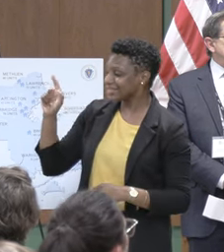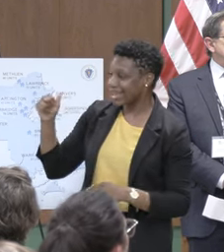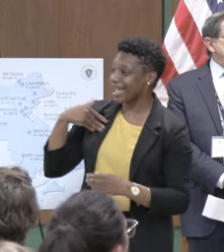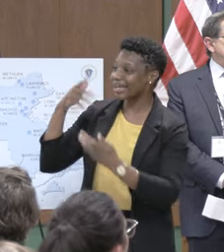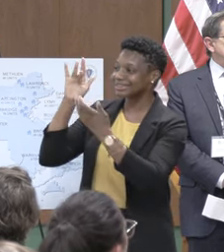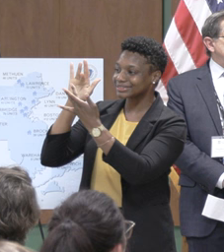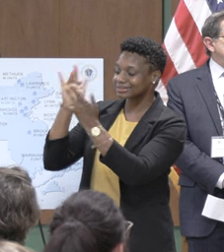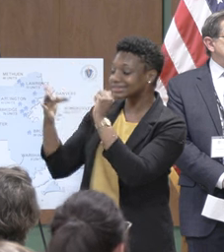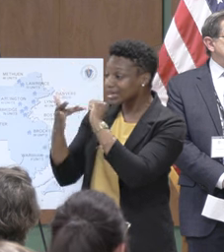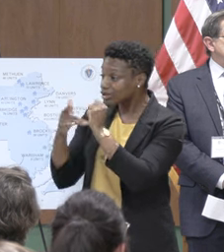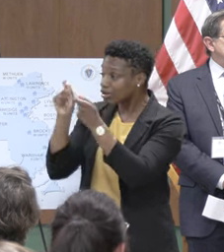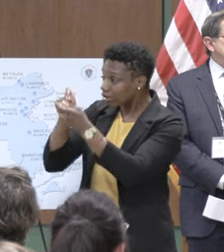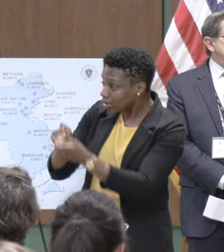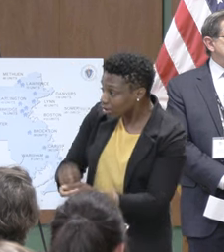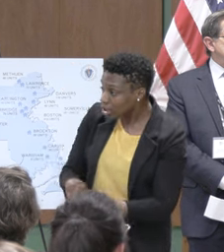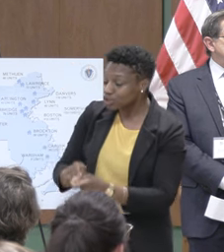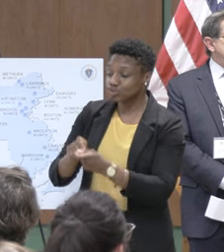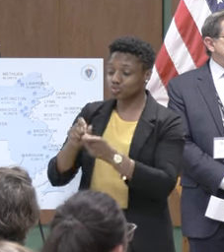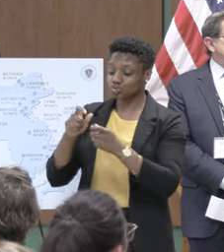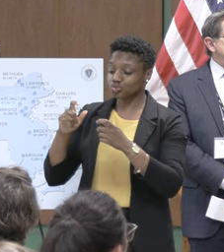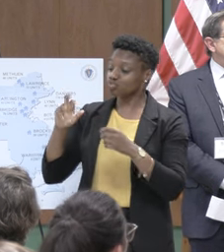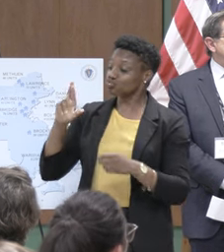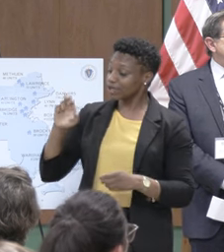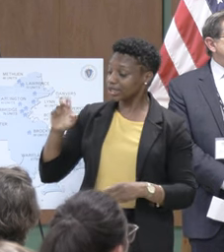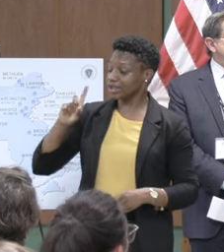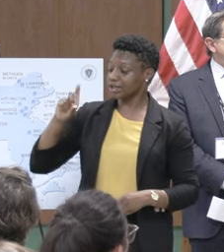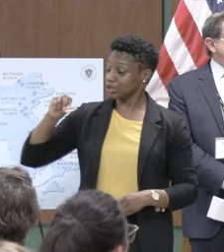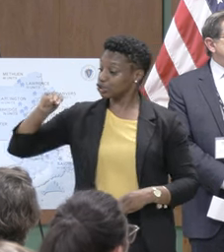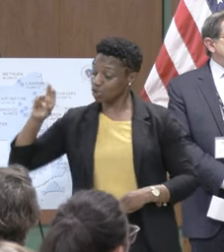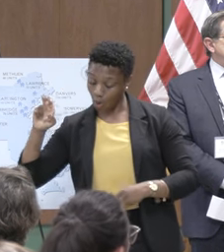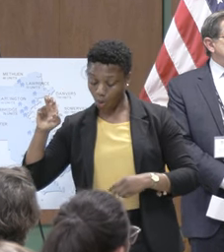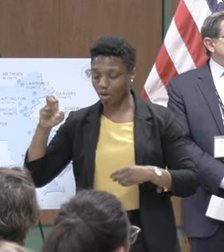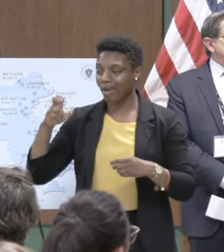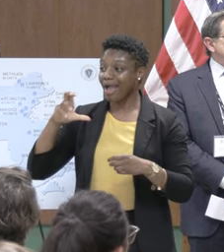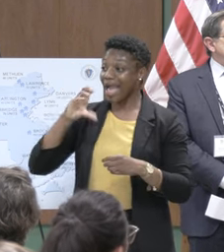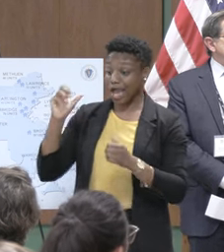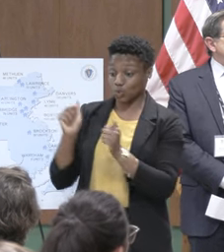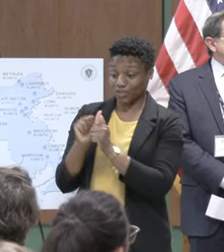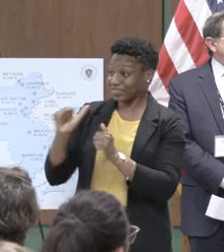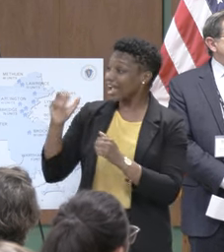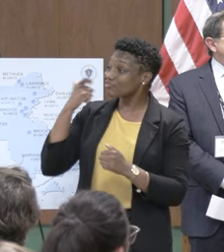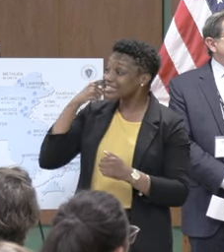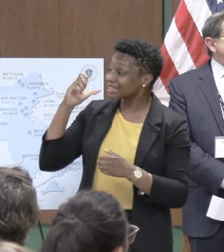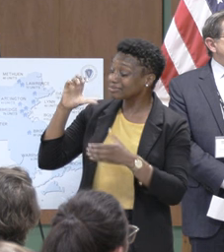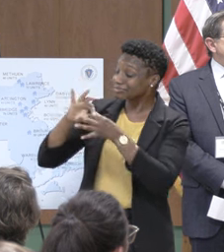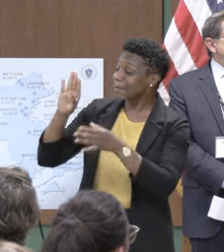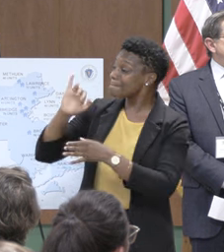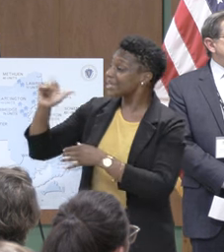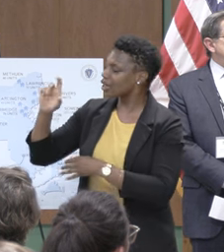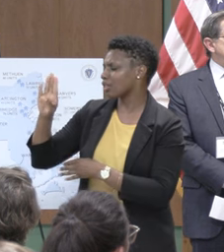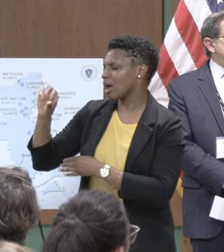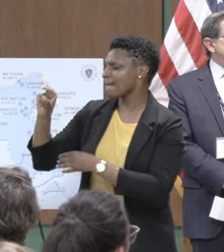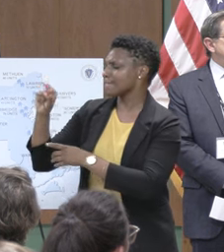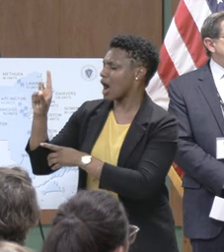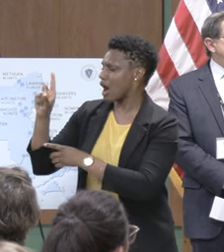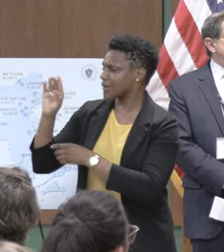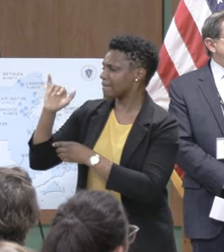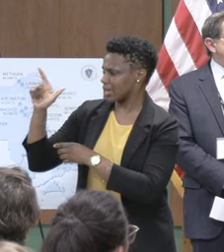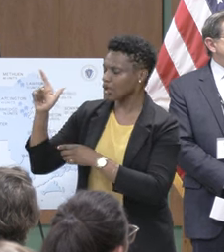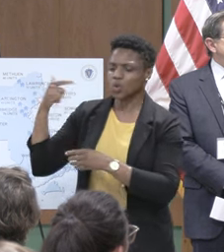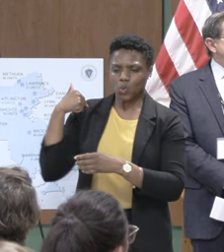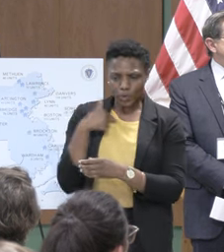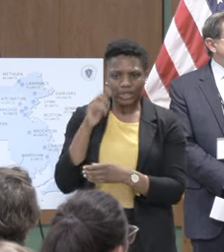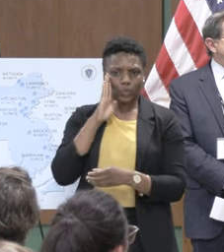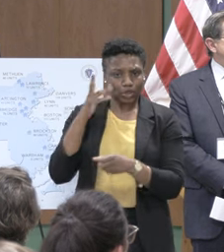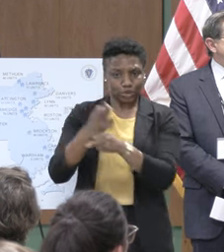of technical assistance to do the rezoning which is important and with the bond bill we're going to be providing the resources the capital the